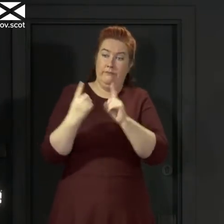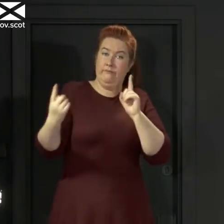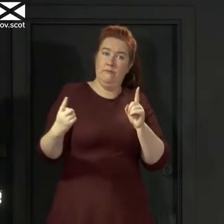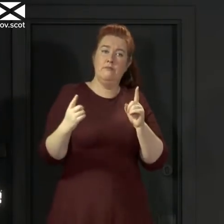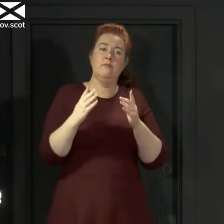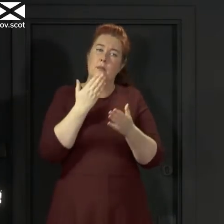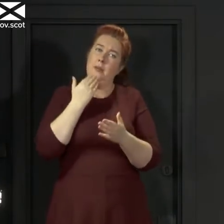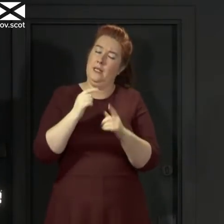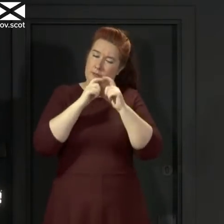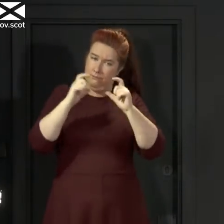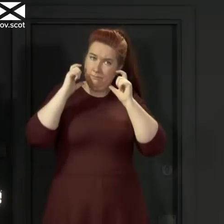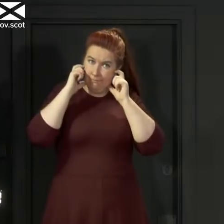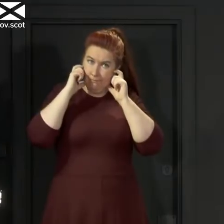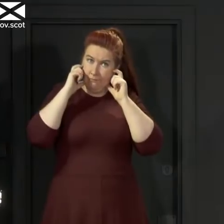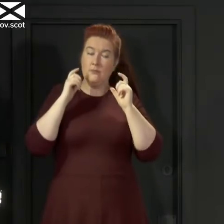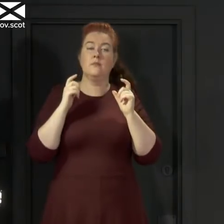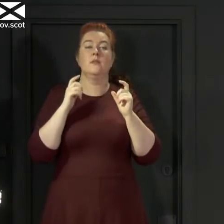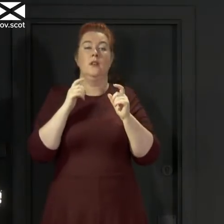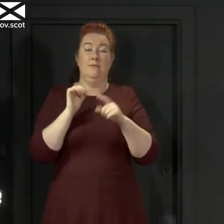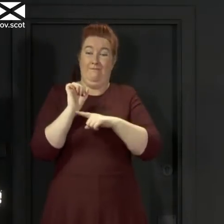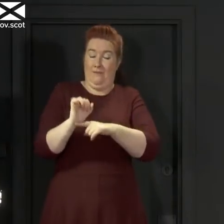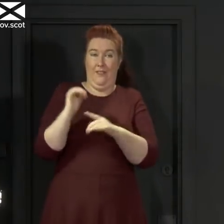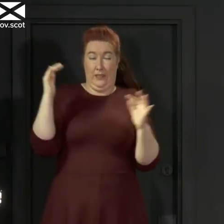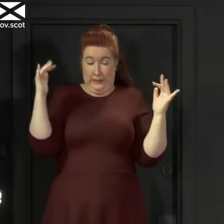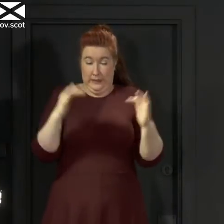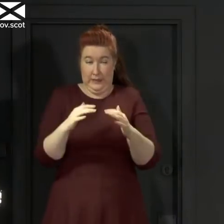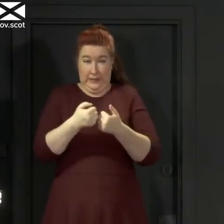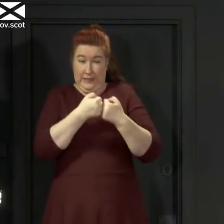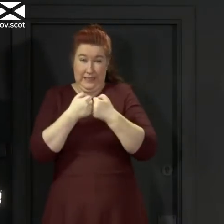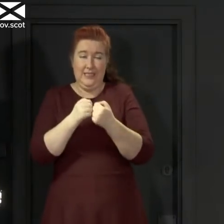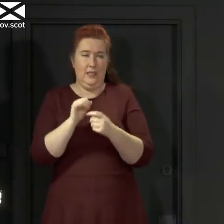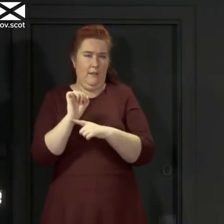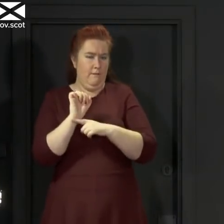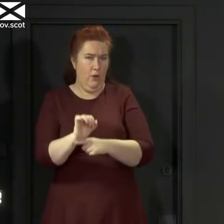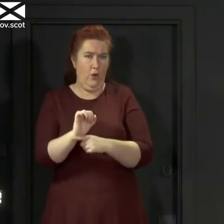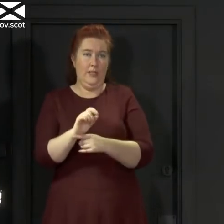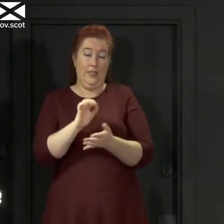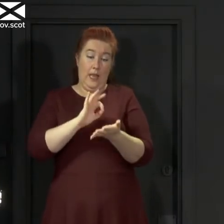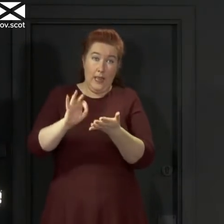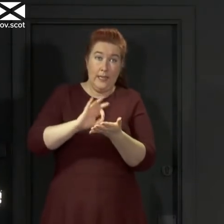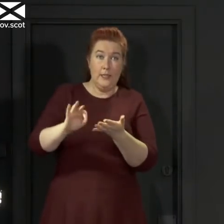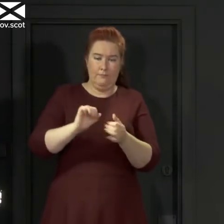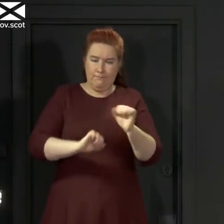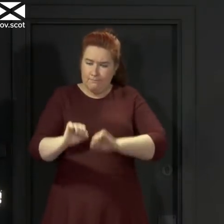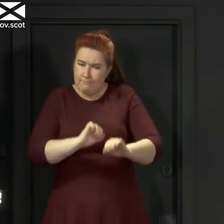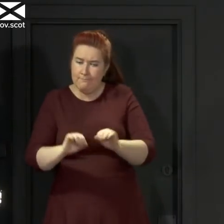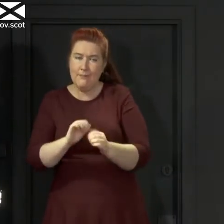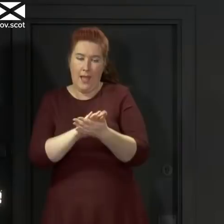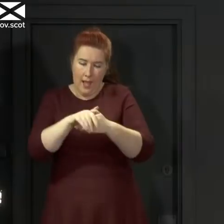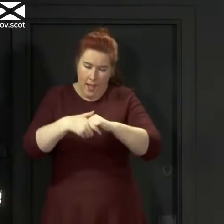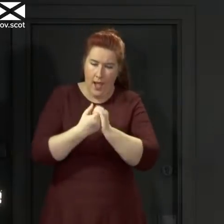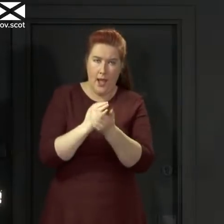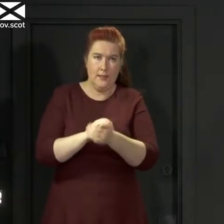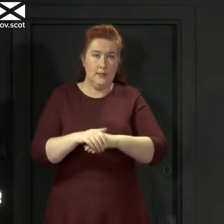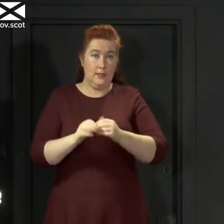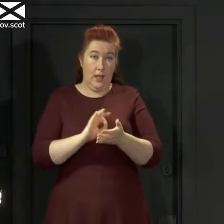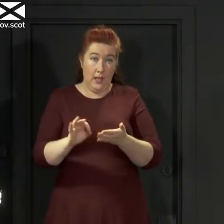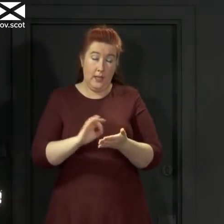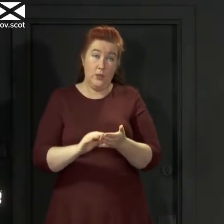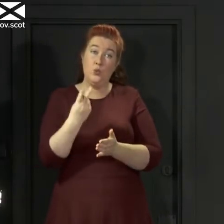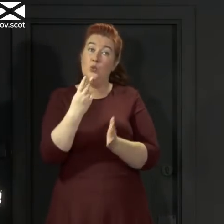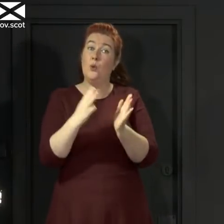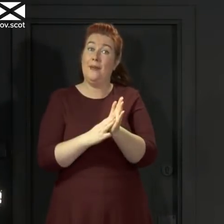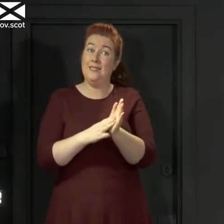face covering. Avoid crowded places, indoors or outdoors. Clean your hands and hard surfaces regularly. Two metres distancing